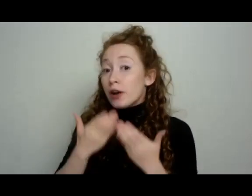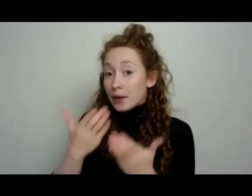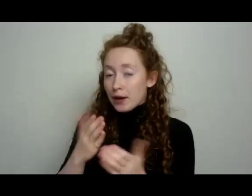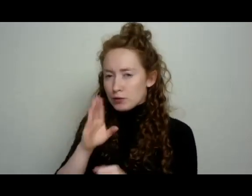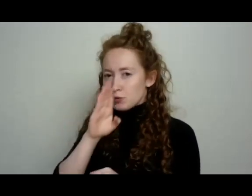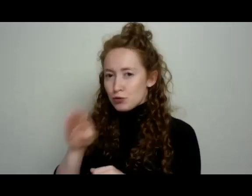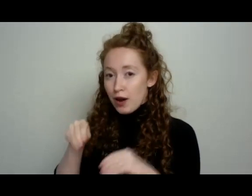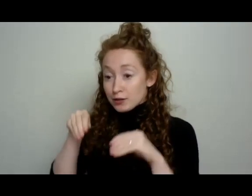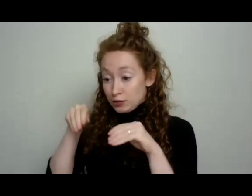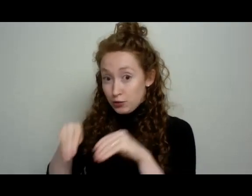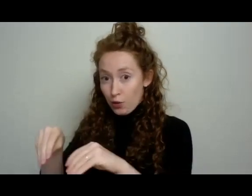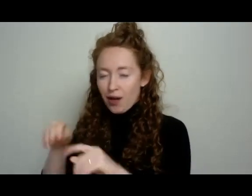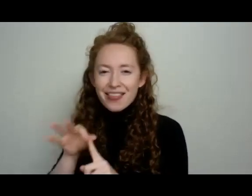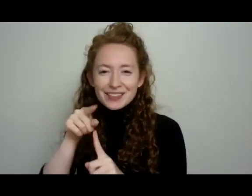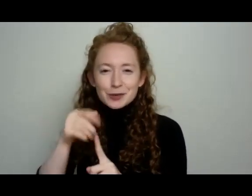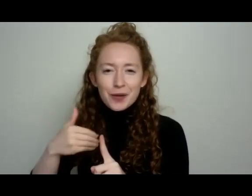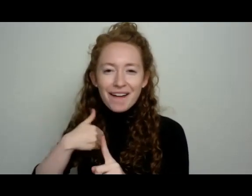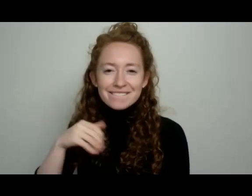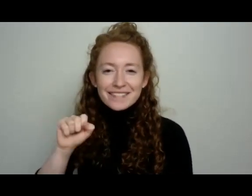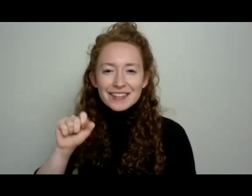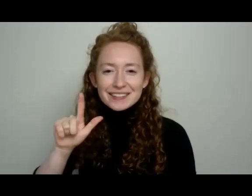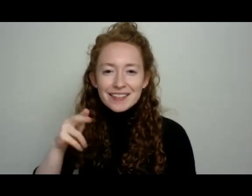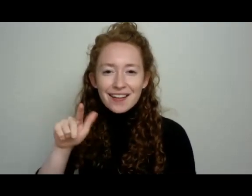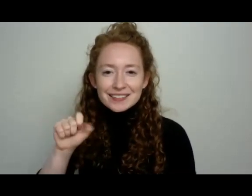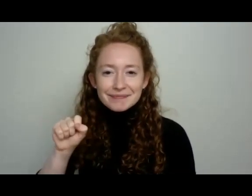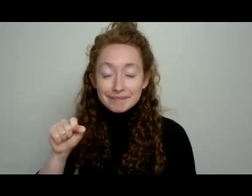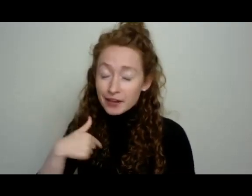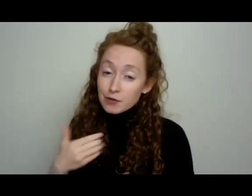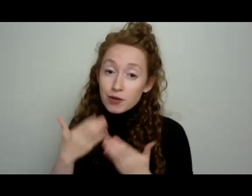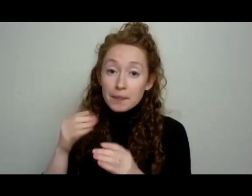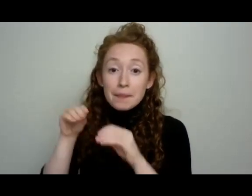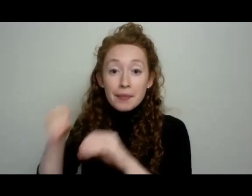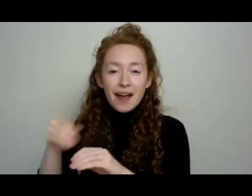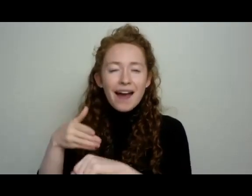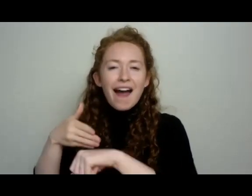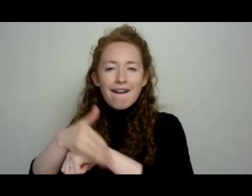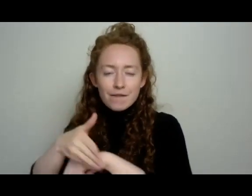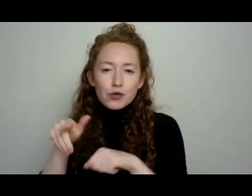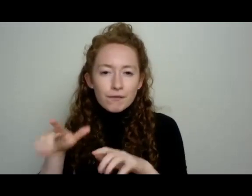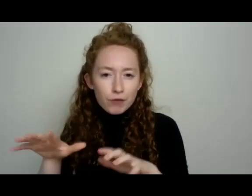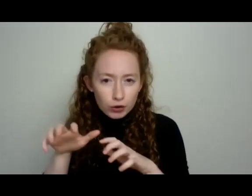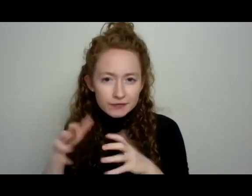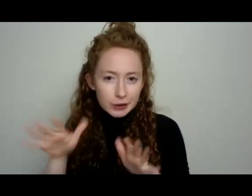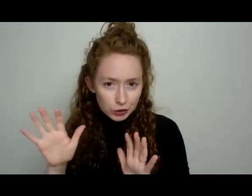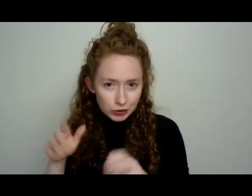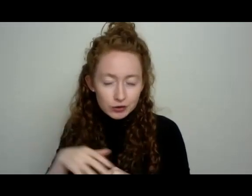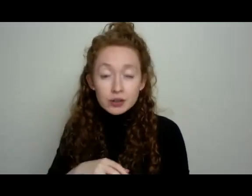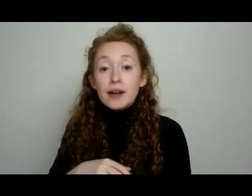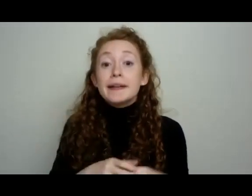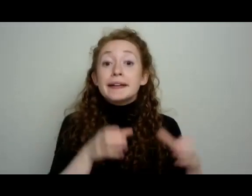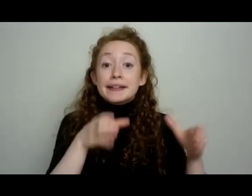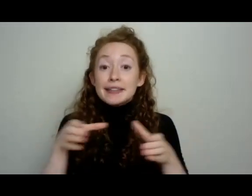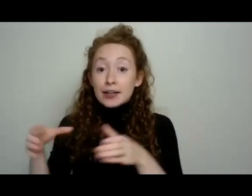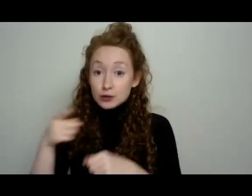unless you have slugs, full sun, planting them after frost. Also in containers, if you have lots of containers,